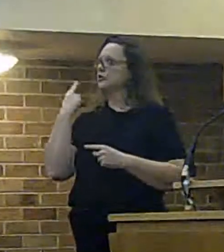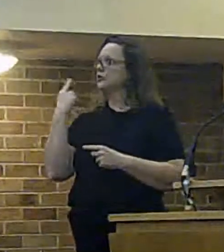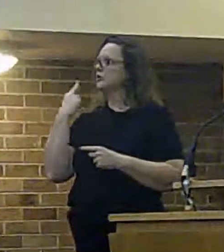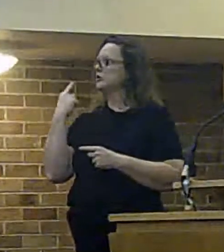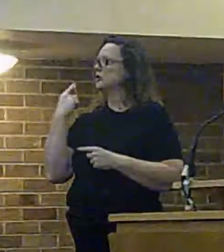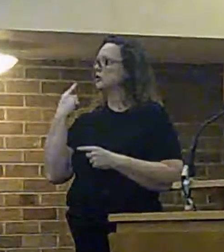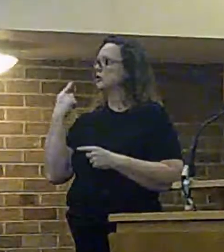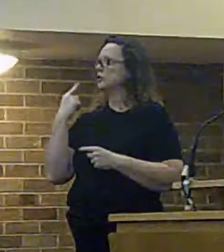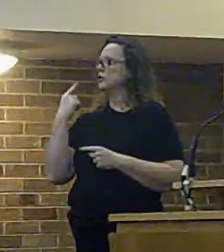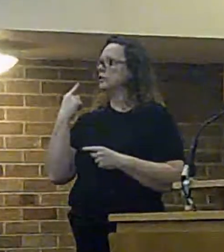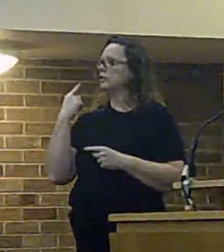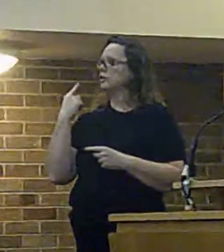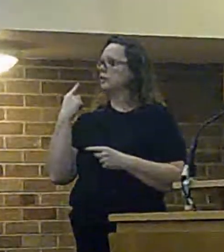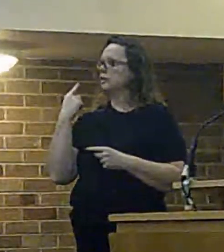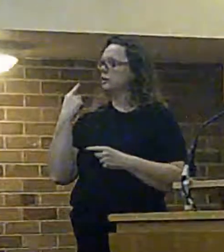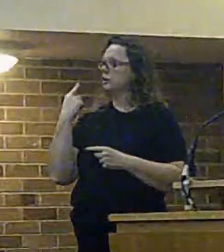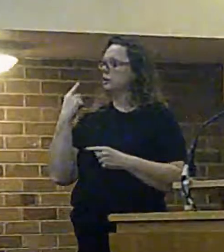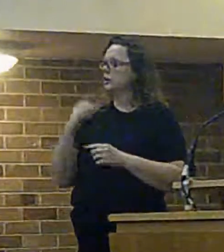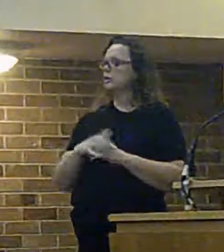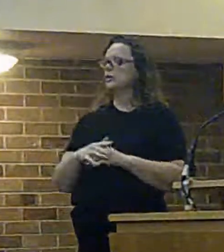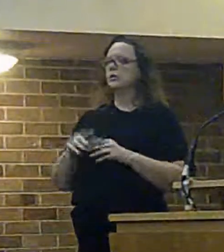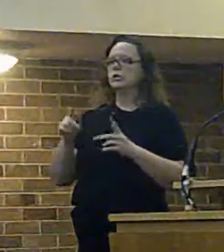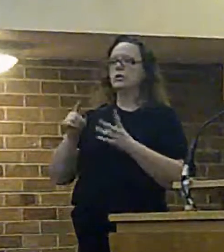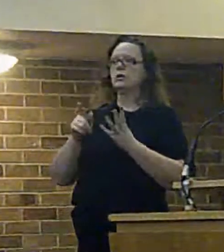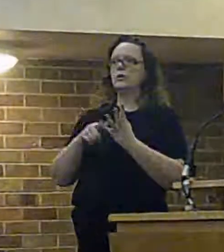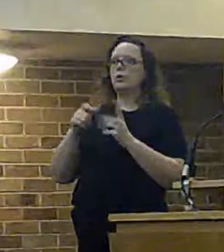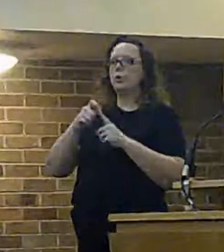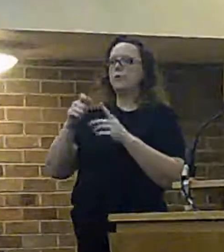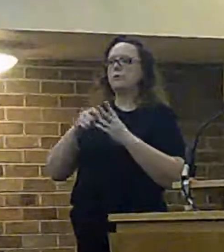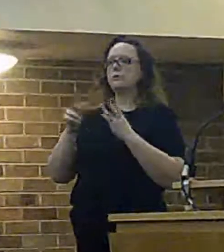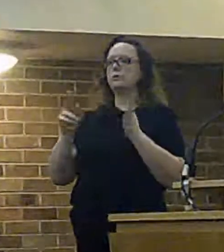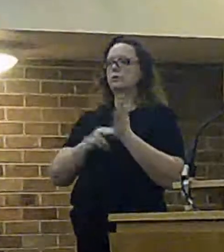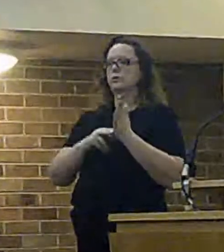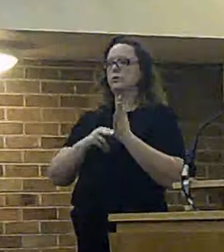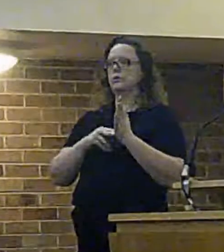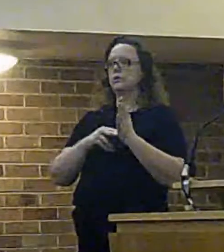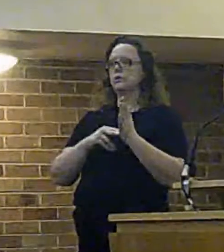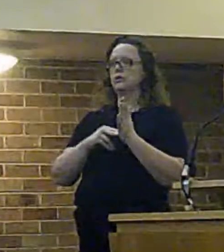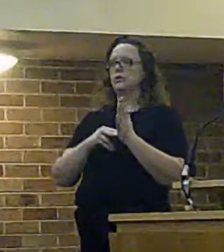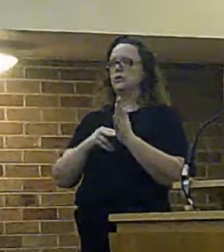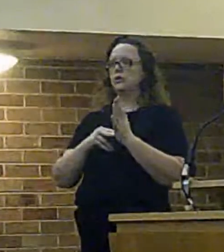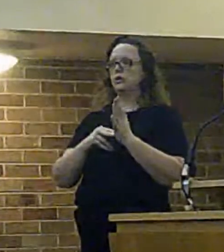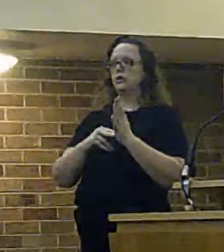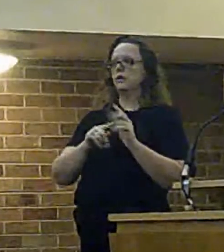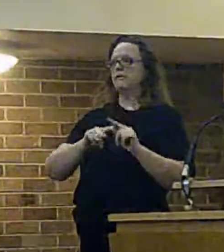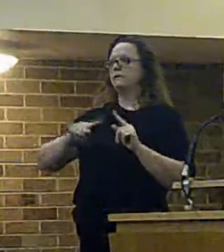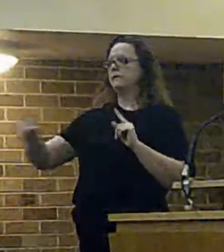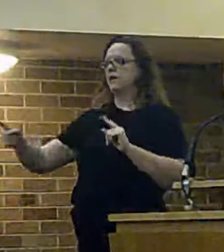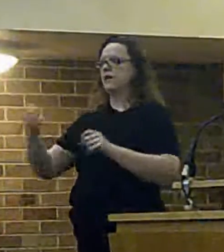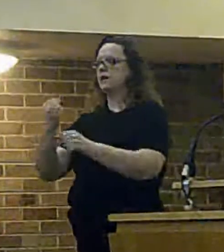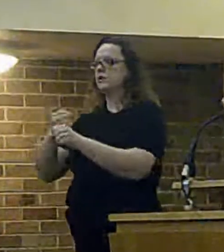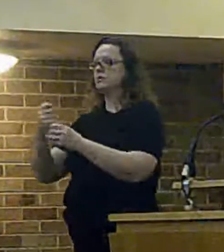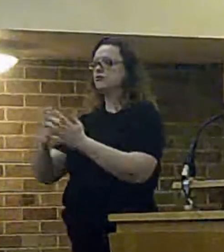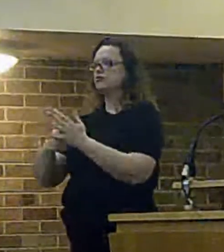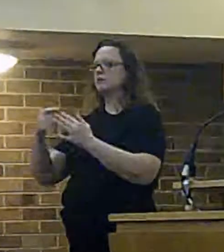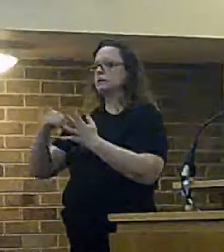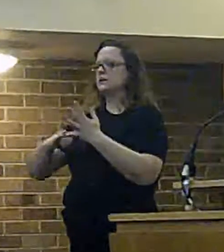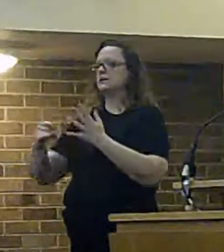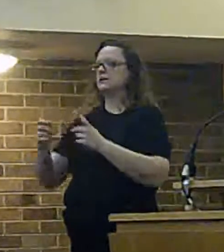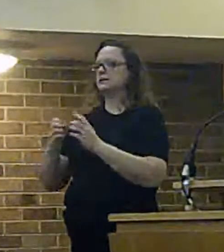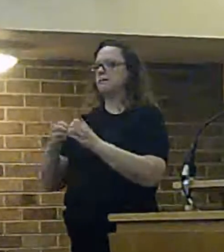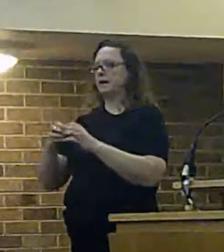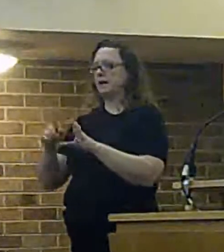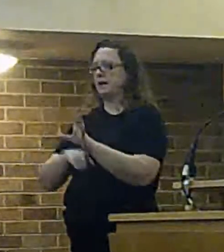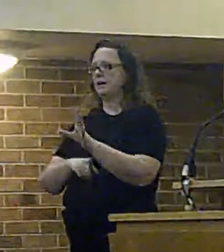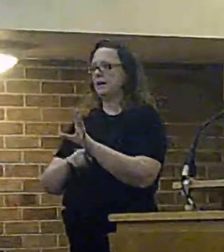from upton via greenspeak to west kerby fire station very simple just station to station